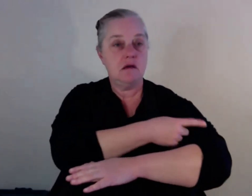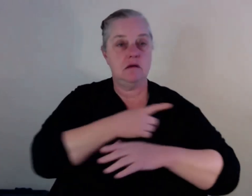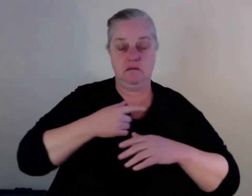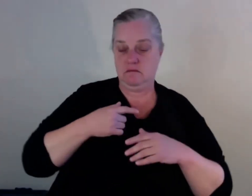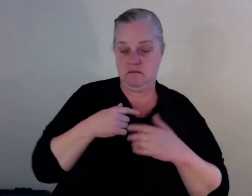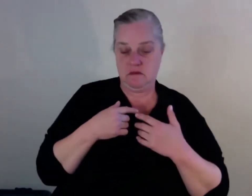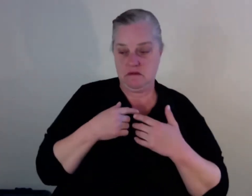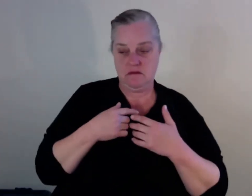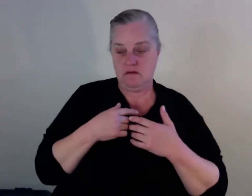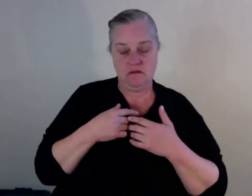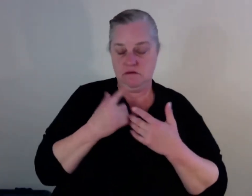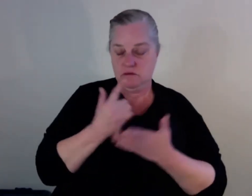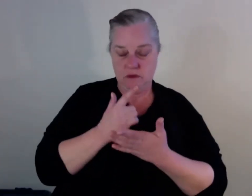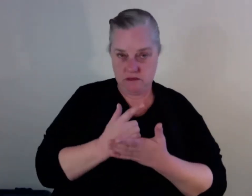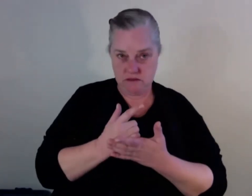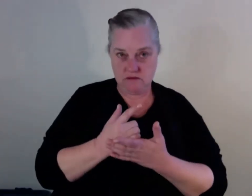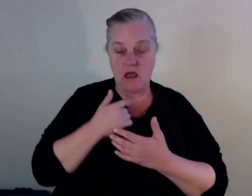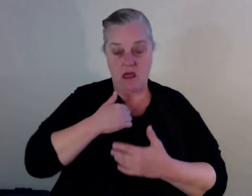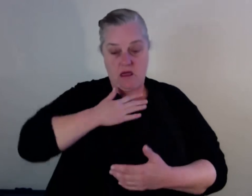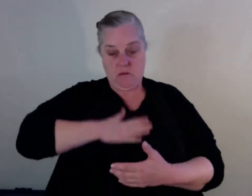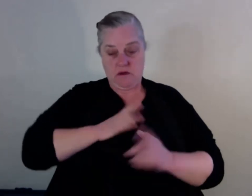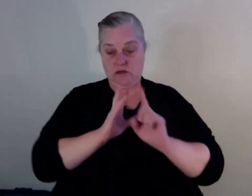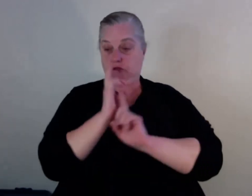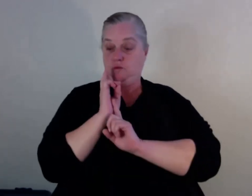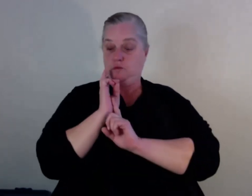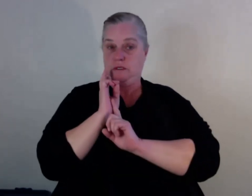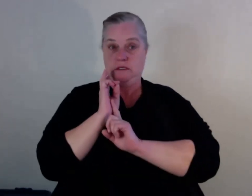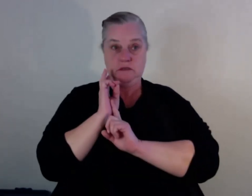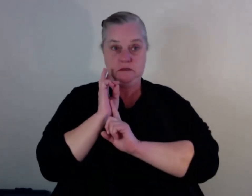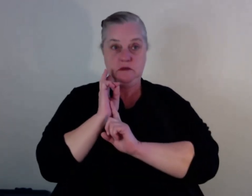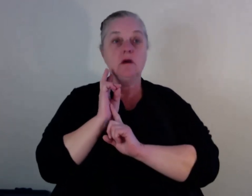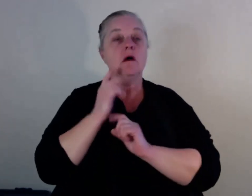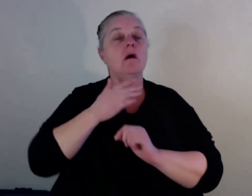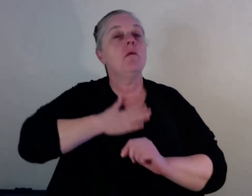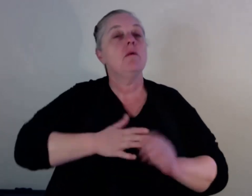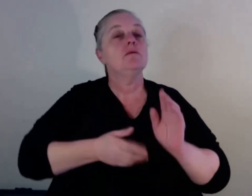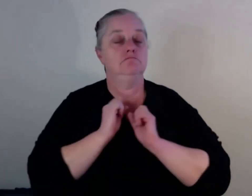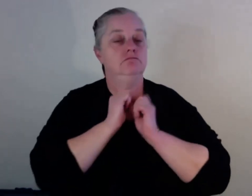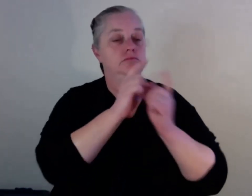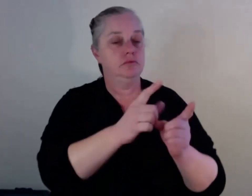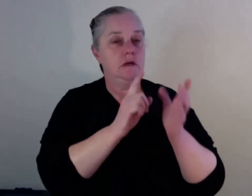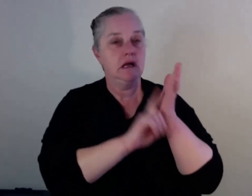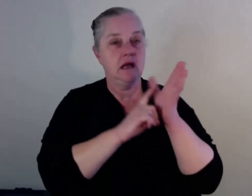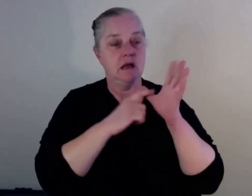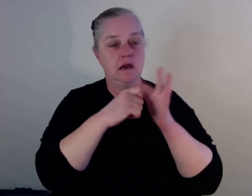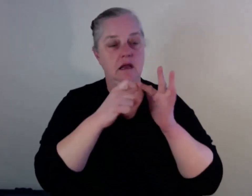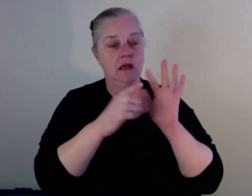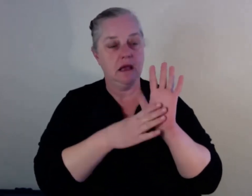in the Kemba two weeks ago, had to call my psychiatrist. I went slow in a very bad depression and anxiety